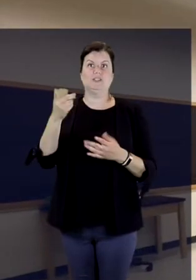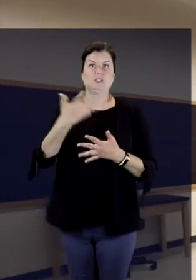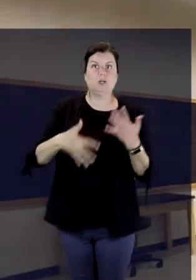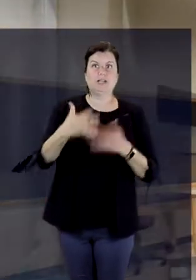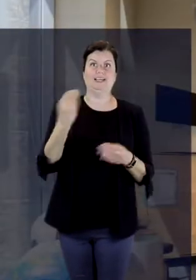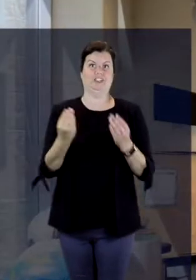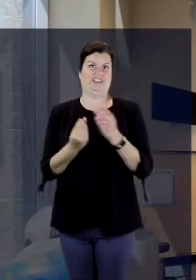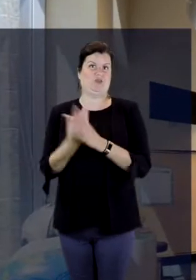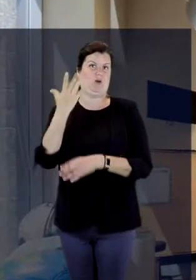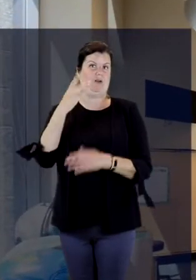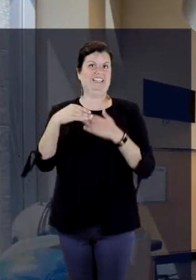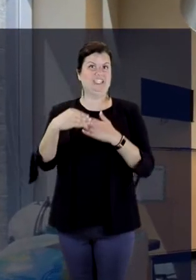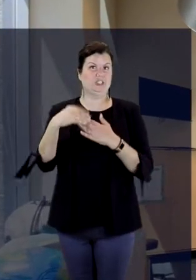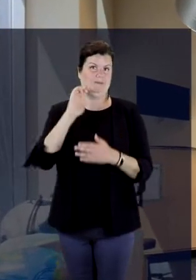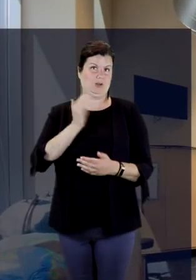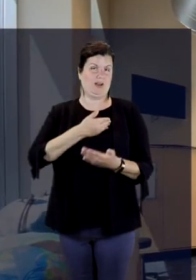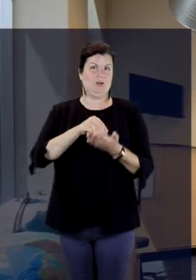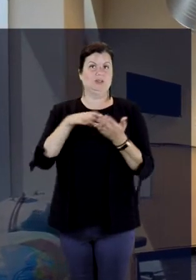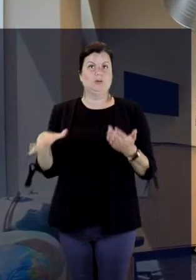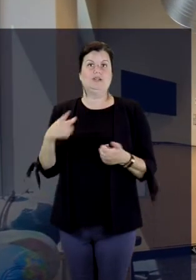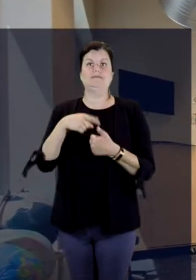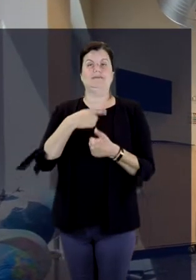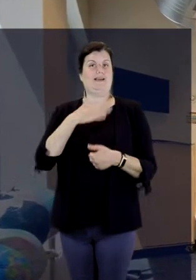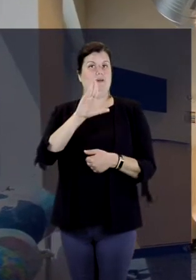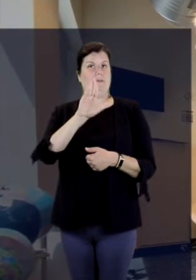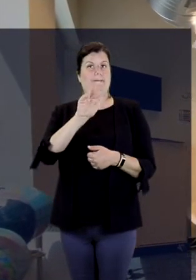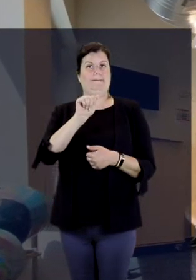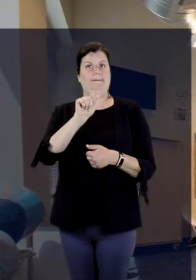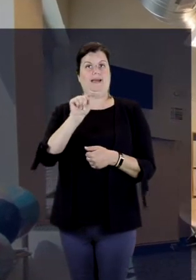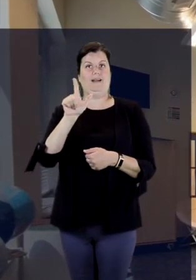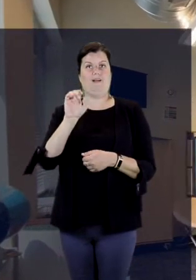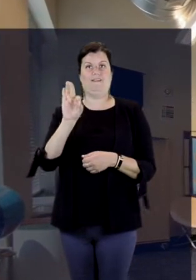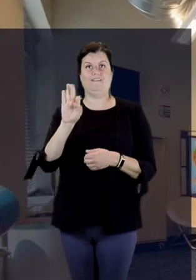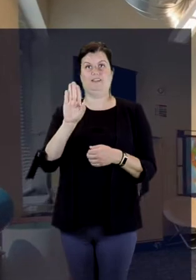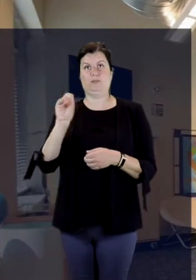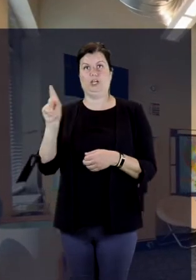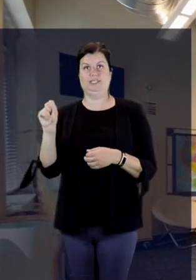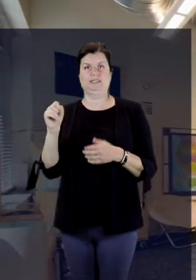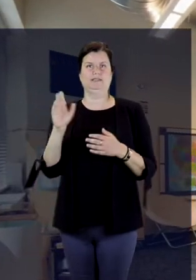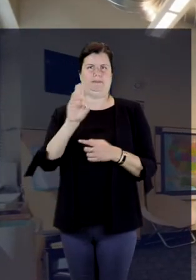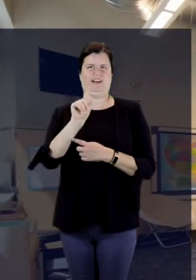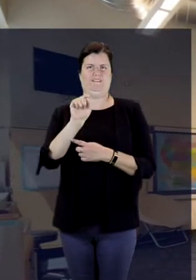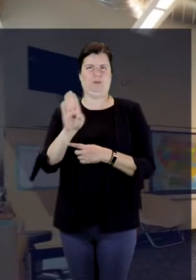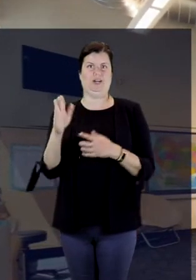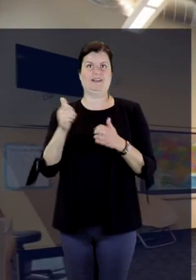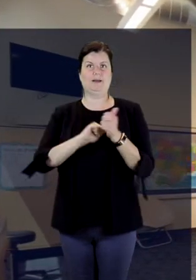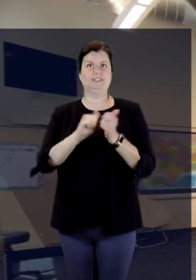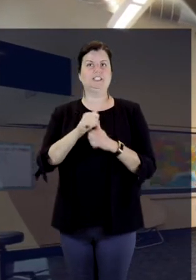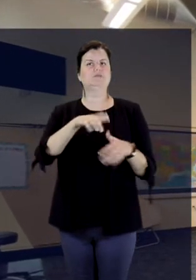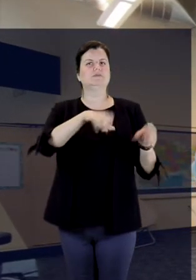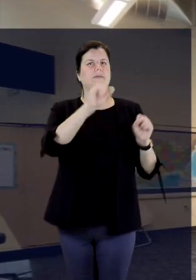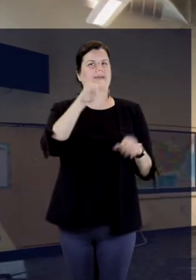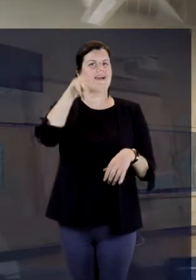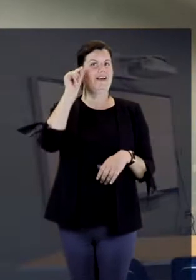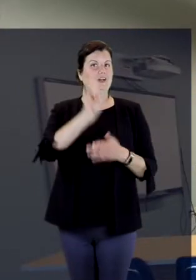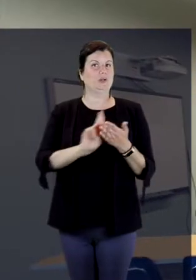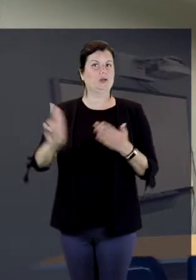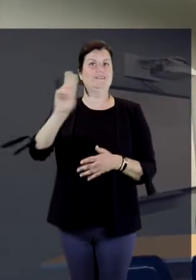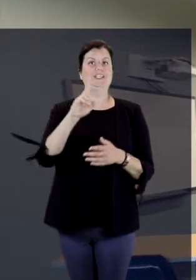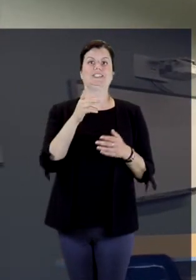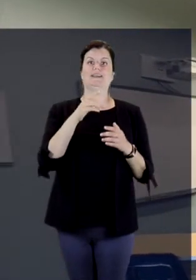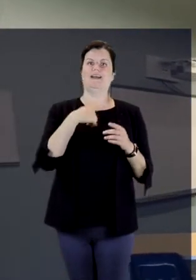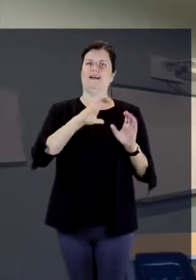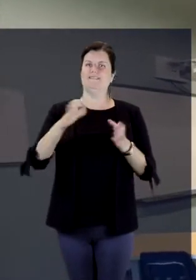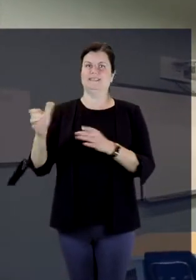growth and leadership for our students. We also offer a Battle of the Books competition that is hosted by Gallaudet University